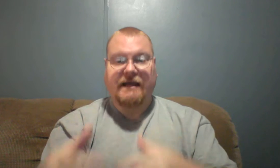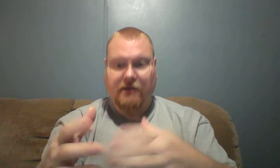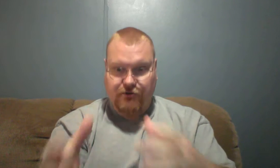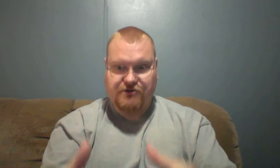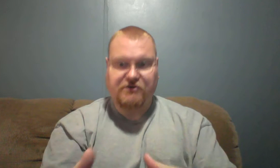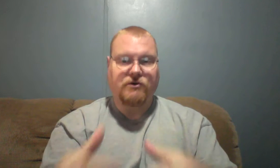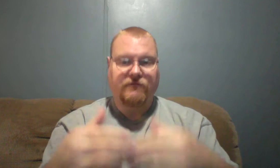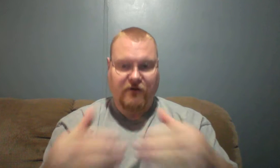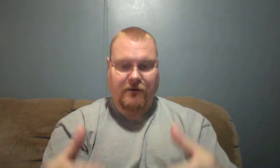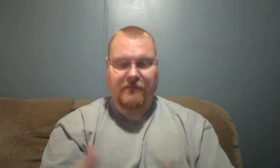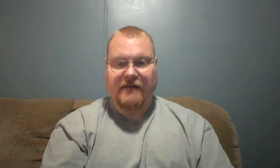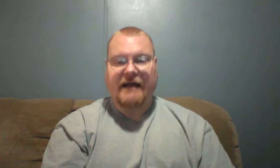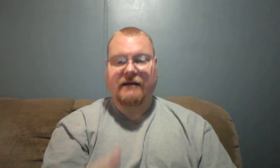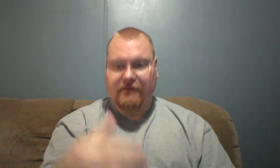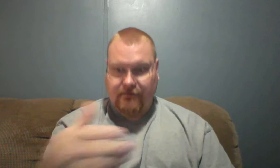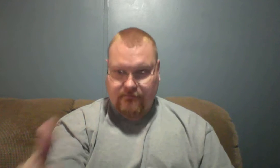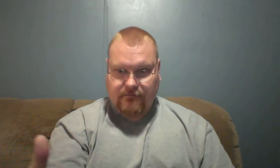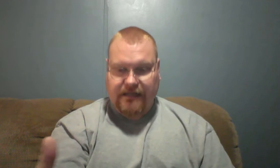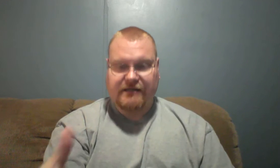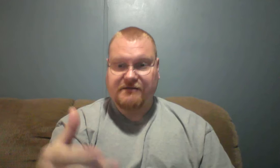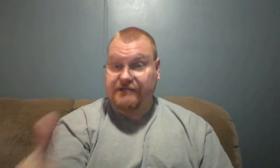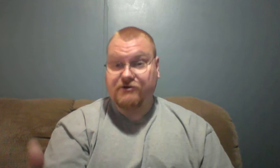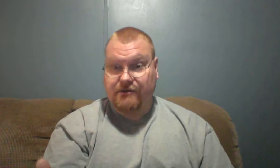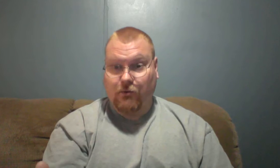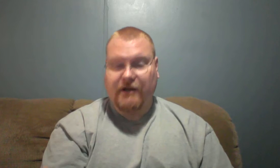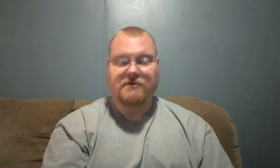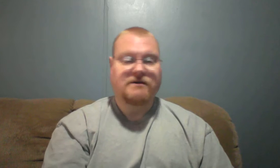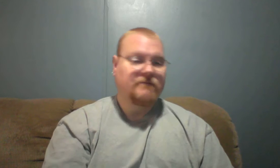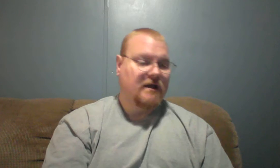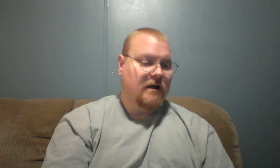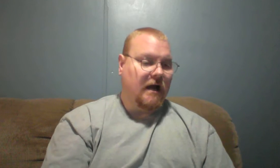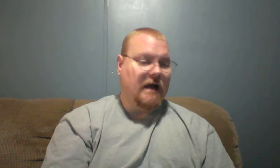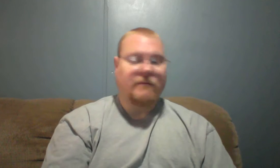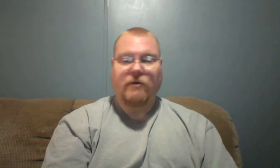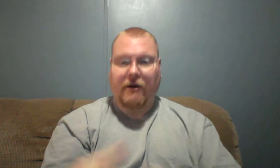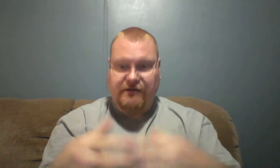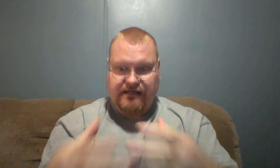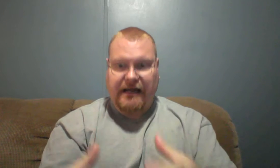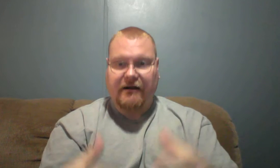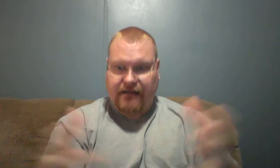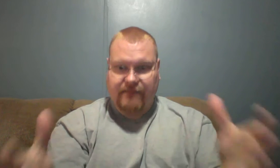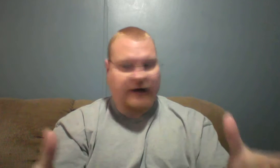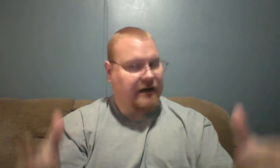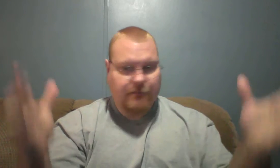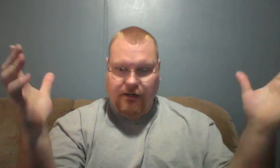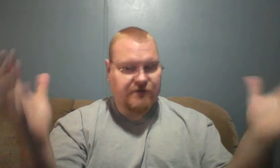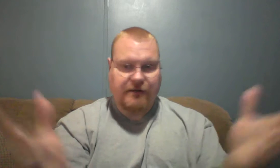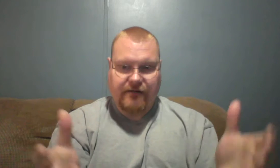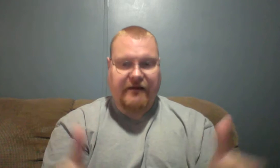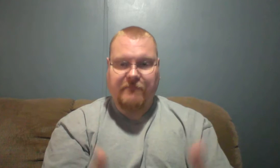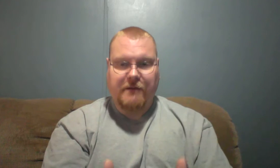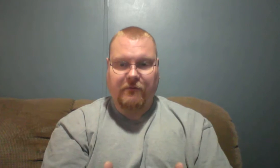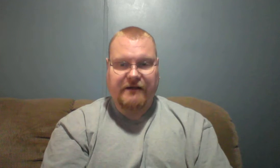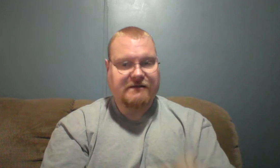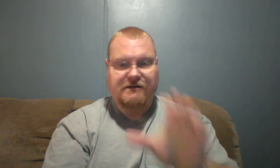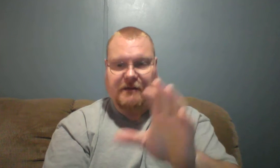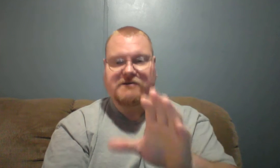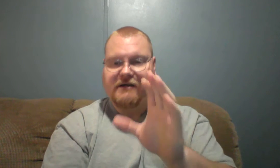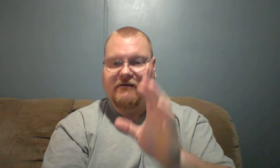loses you from that and sends you somewhere else. But we always send out and invite because we love to have people visiting, especially if